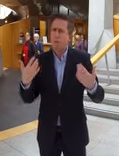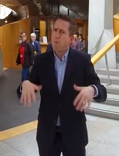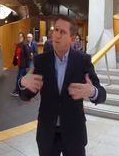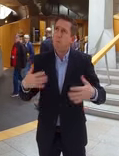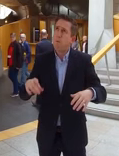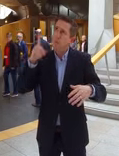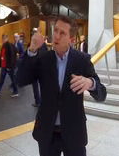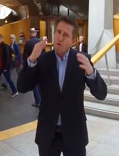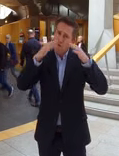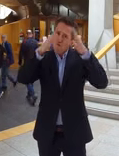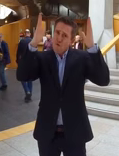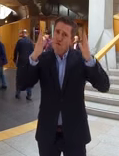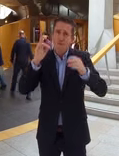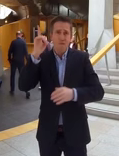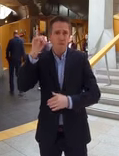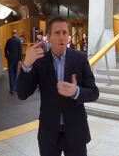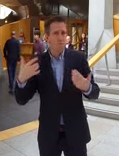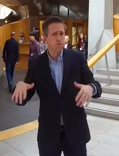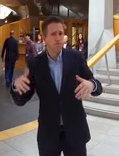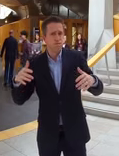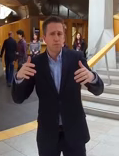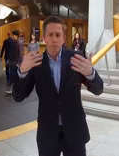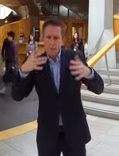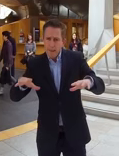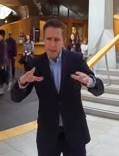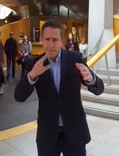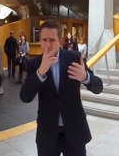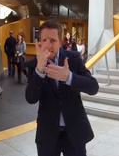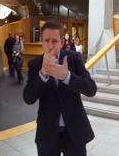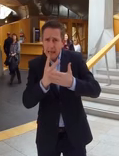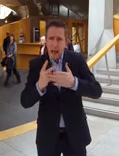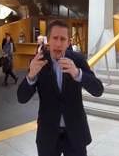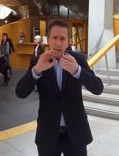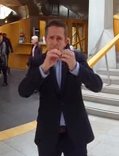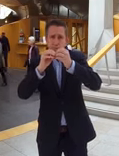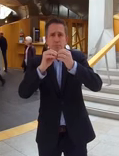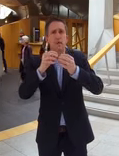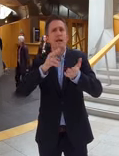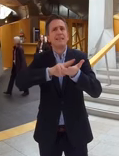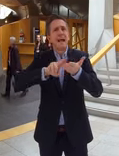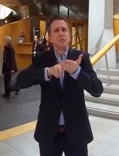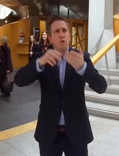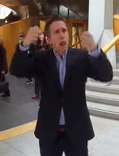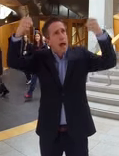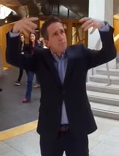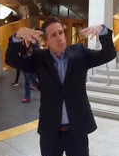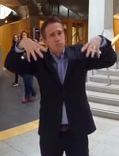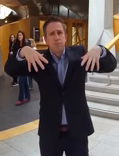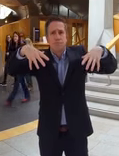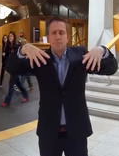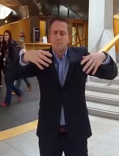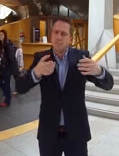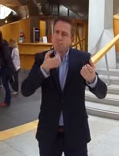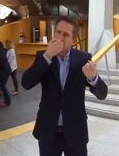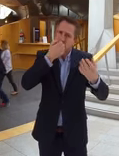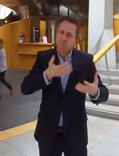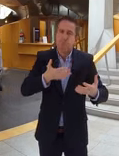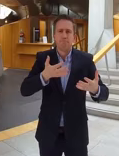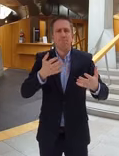windows and light streams into the lobby through them. The lead architect envisaged the building as a green leaf tree